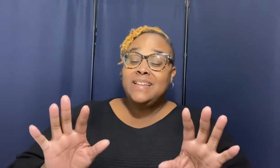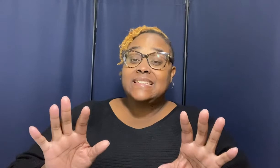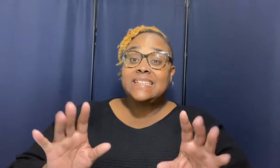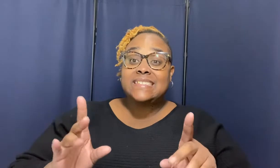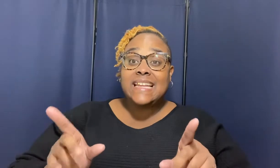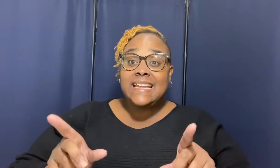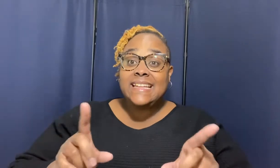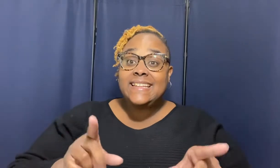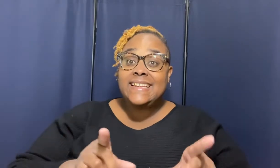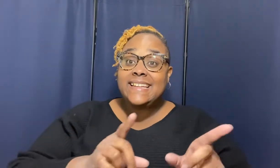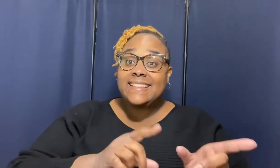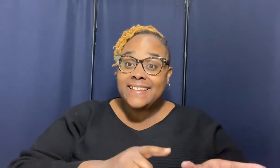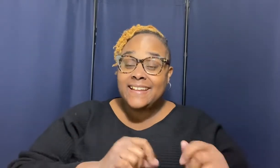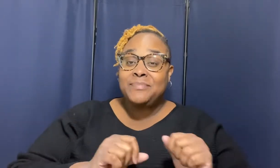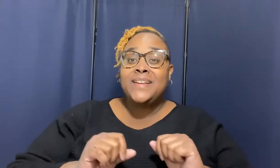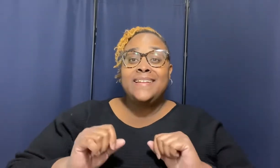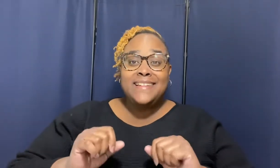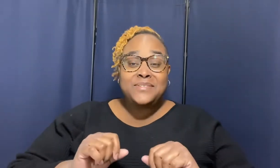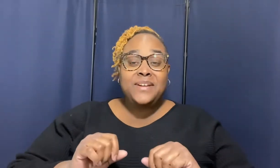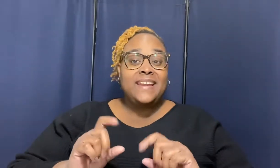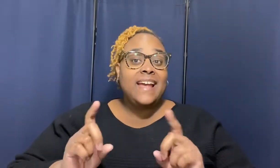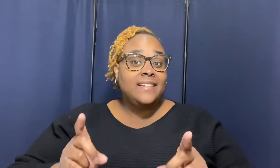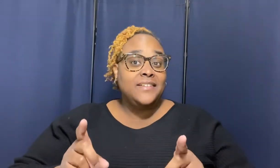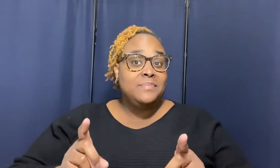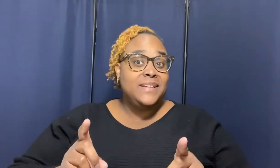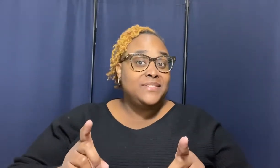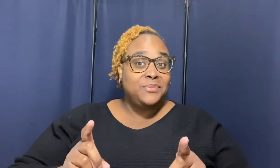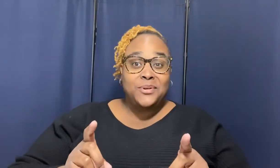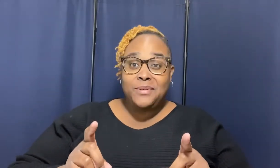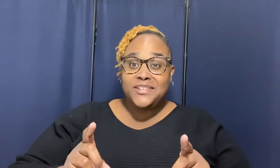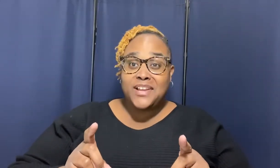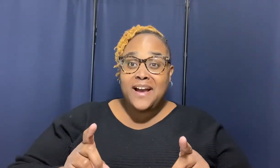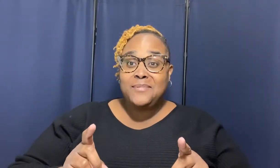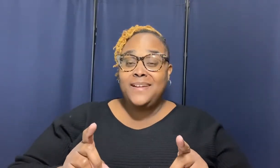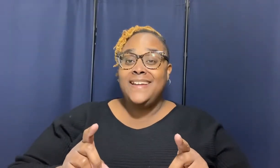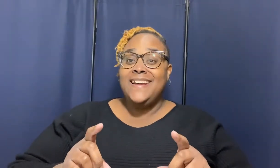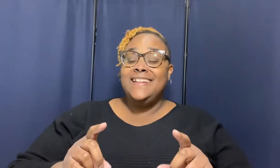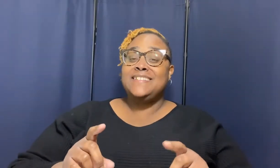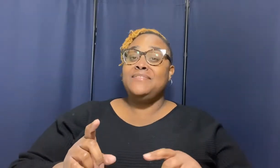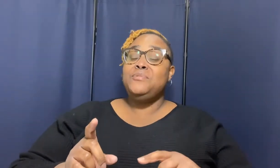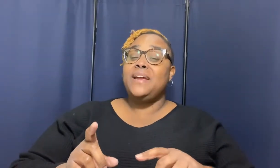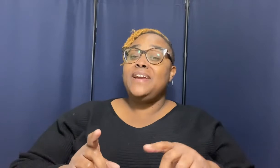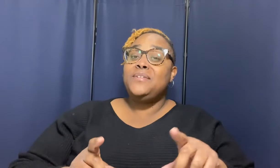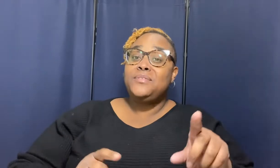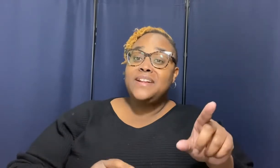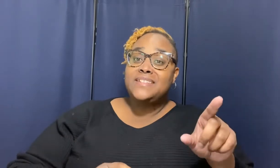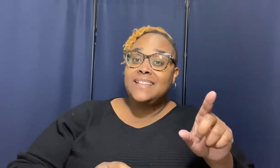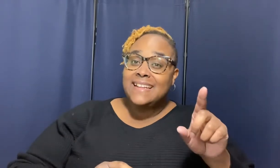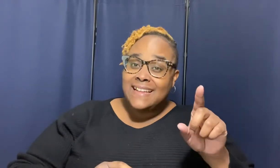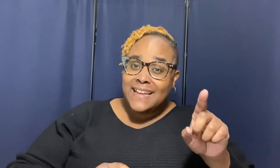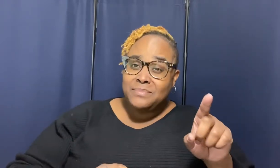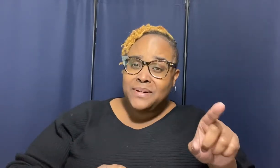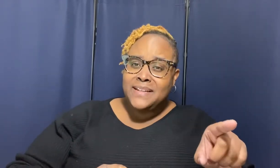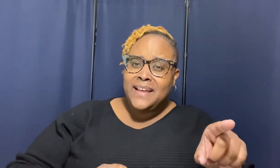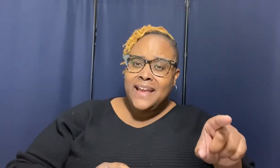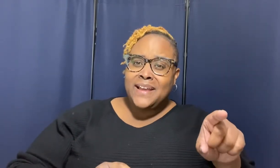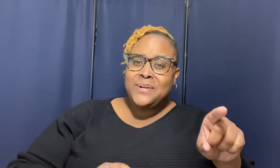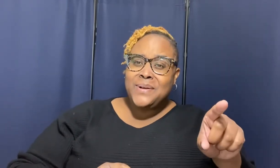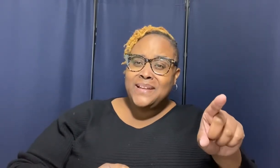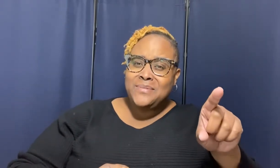discuss anything let's go ahead and handle a little business real quick shall we listen if you would head on over to that like button and go ahead on